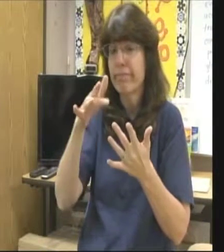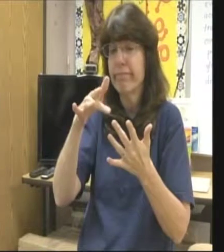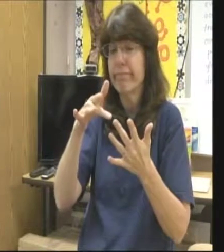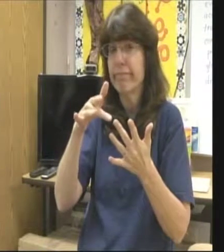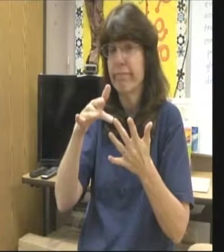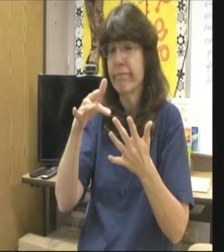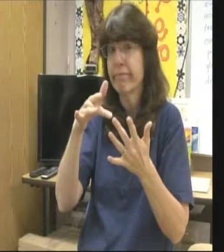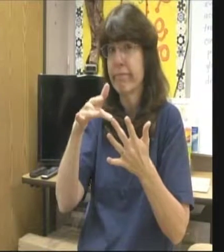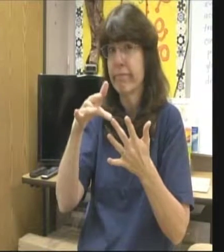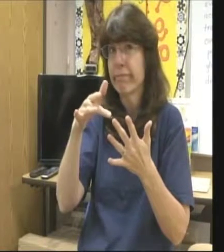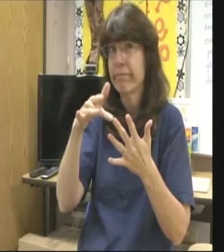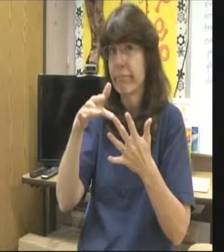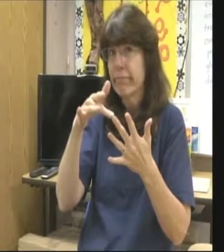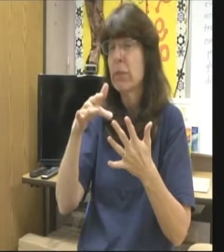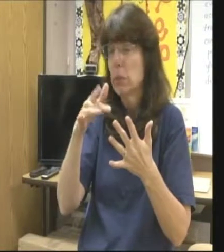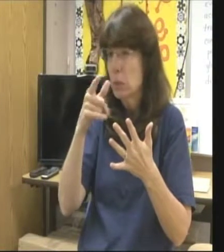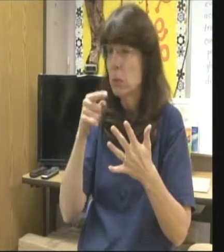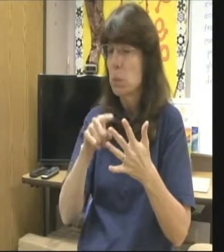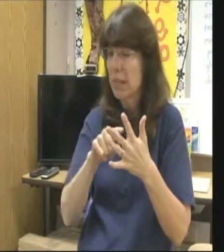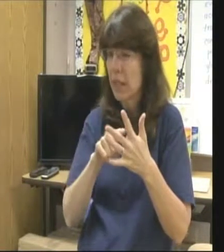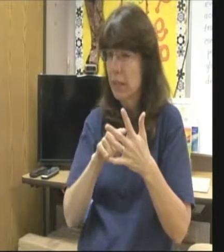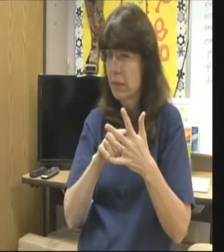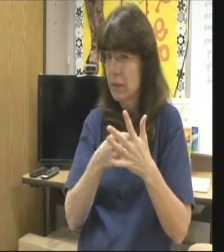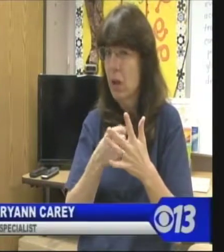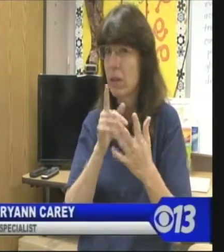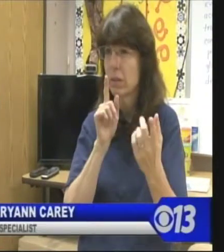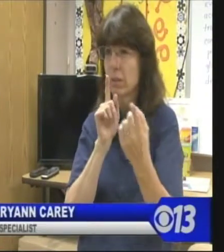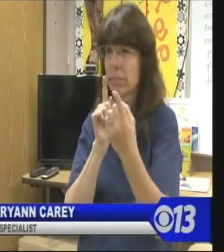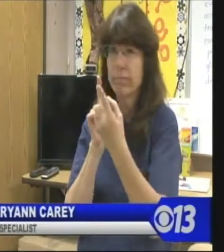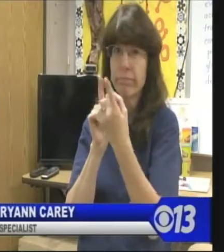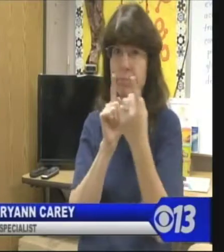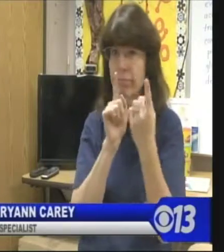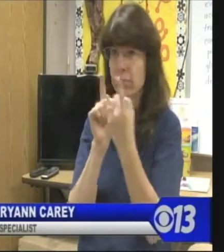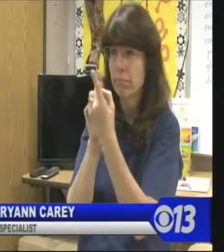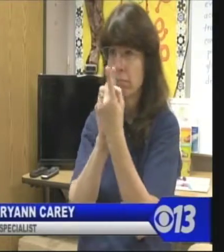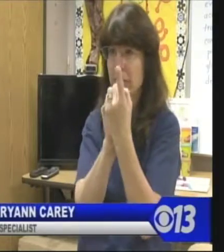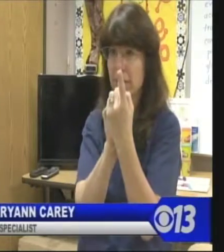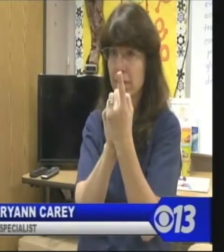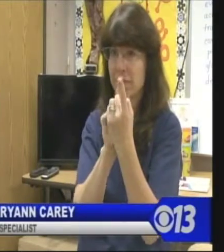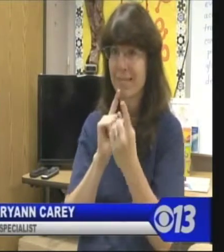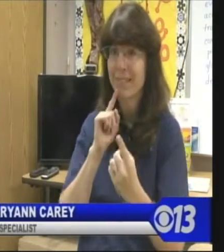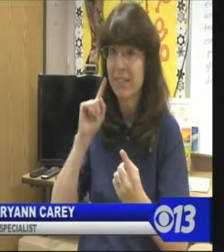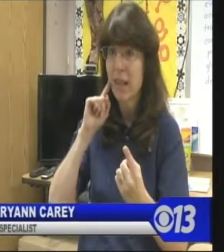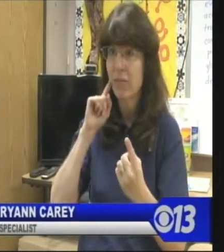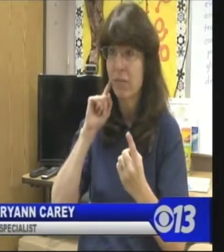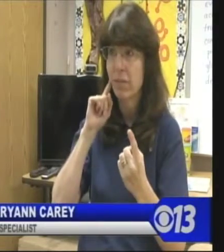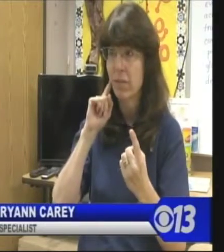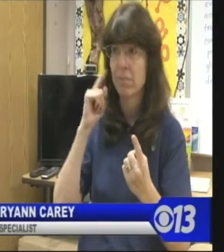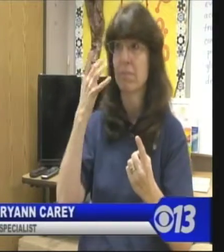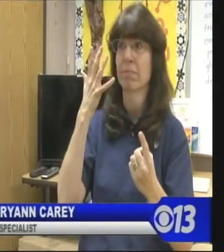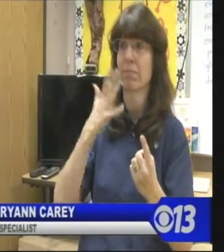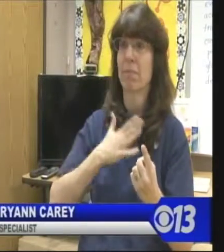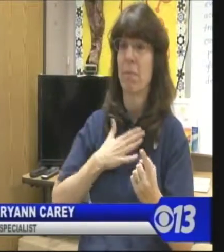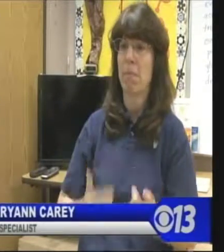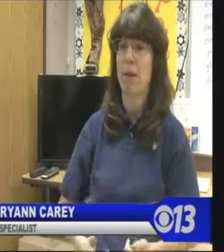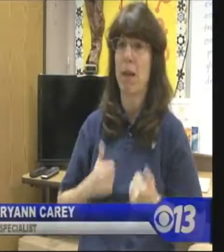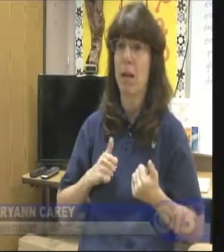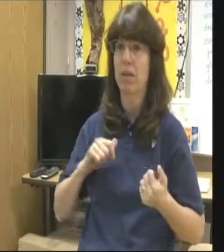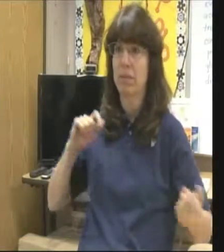her life. So about my sophomore year in high school, I started to meet other deaf people. And my